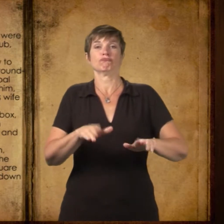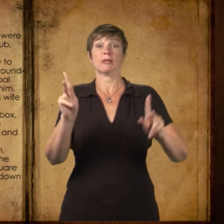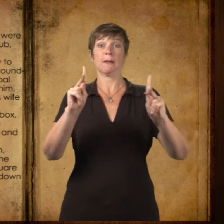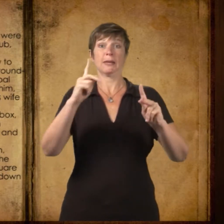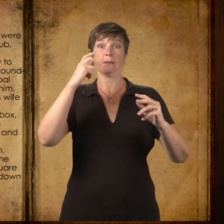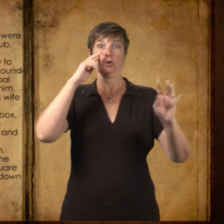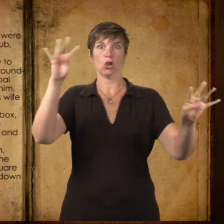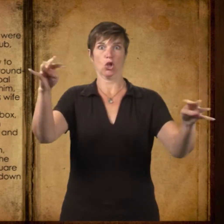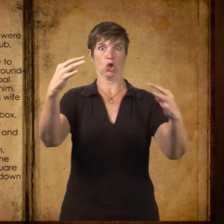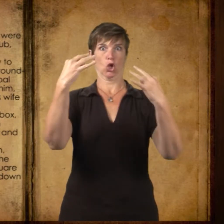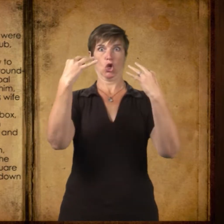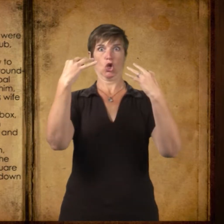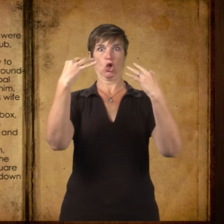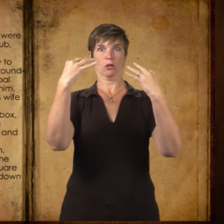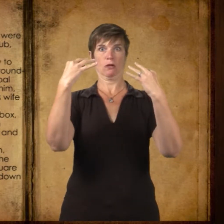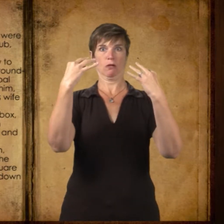Little late today, folks!